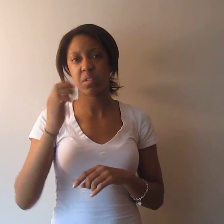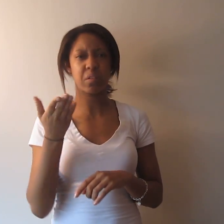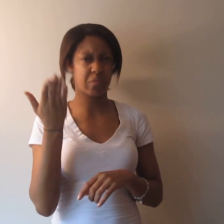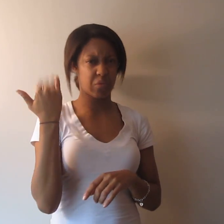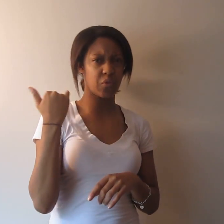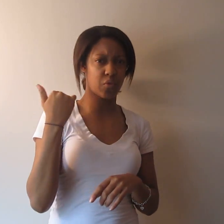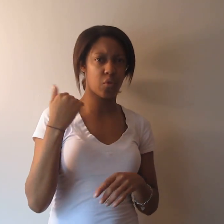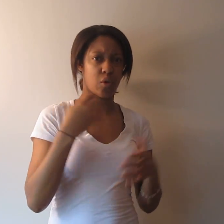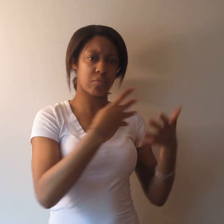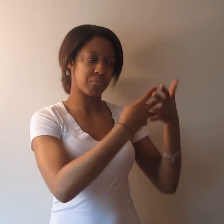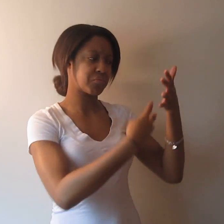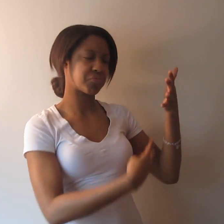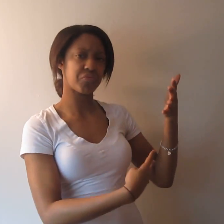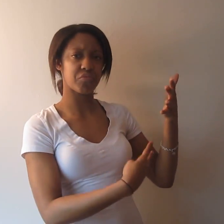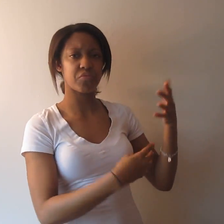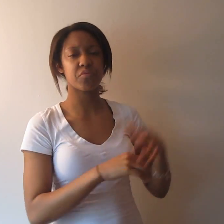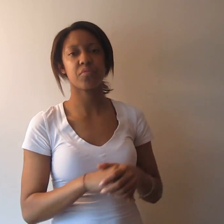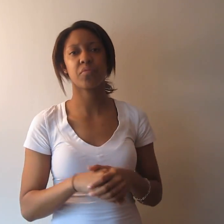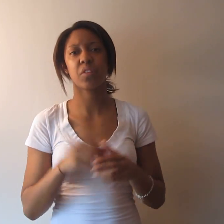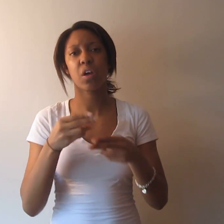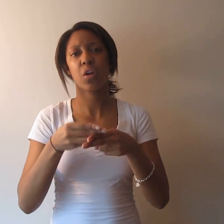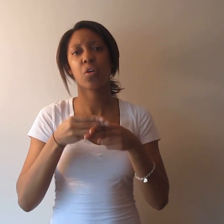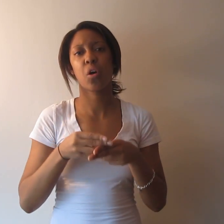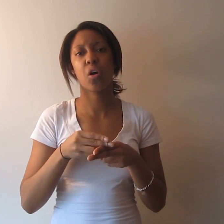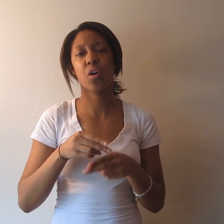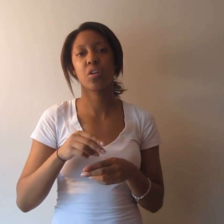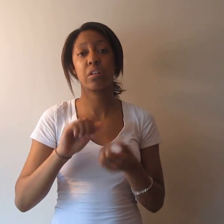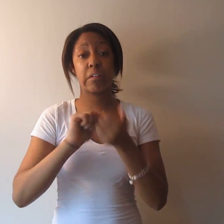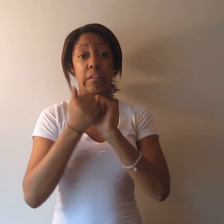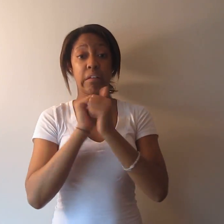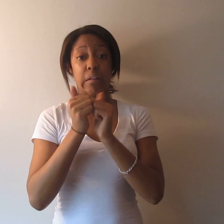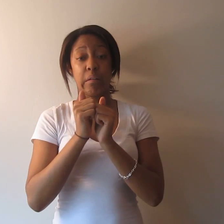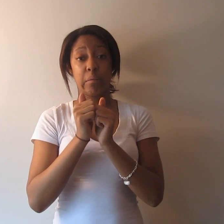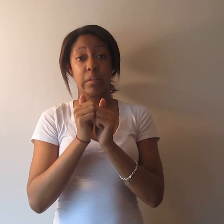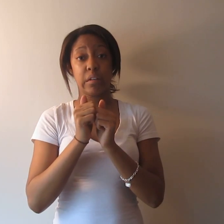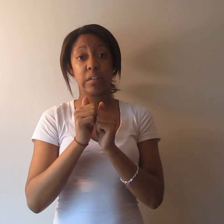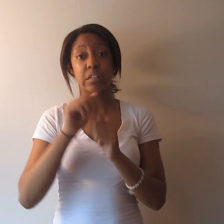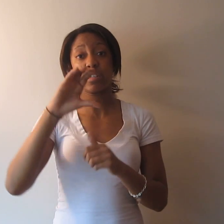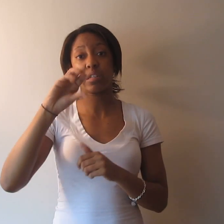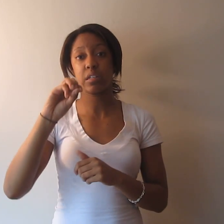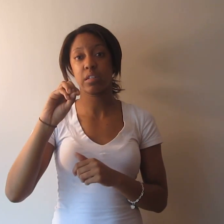It's entitled Accommodation and Compliance Series, Employees with Hearing Loss.